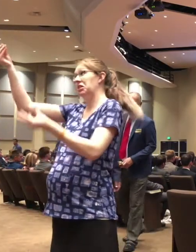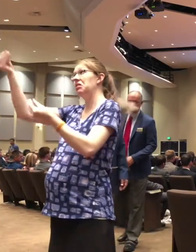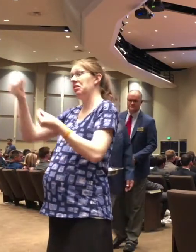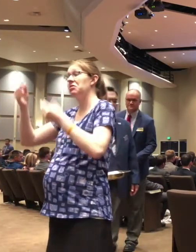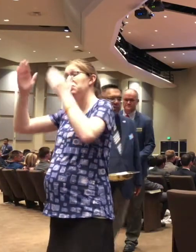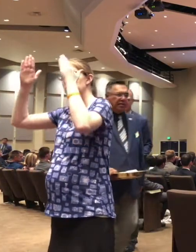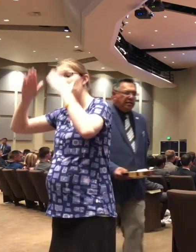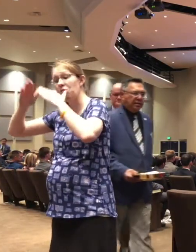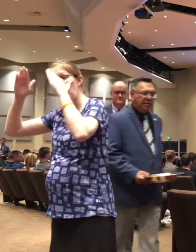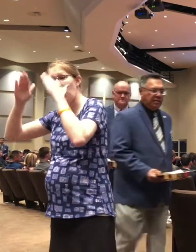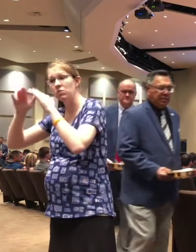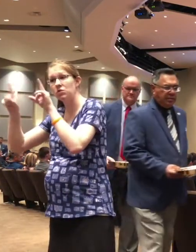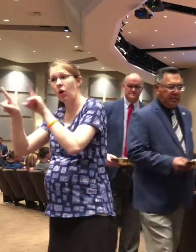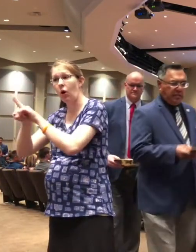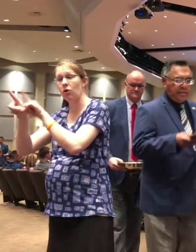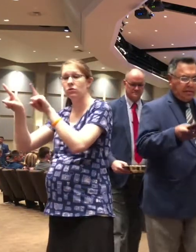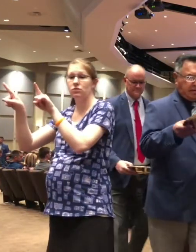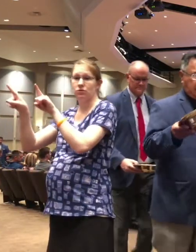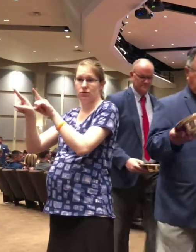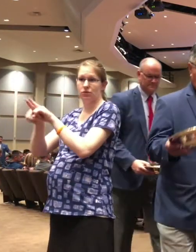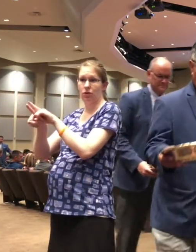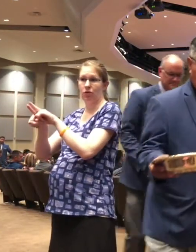When things go wrong,